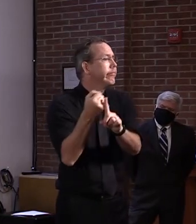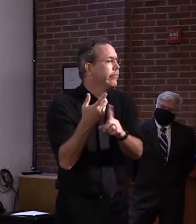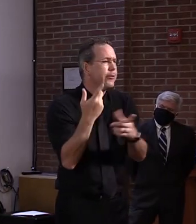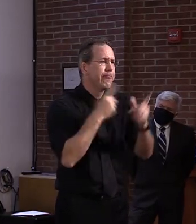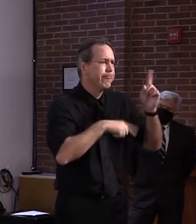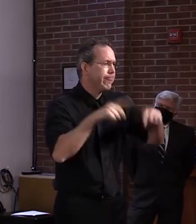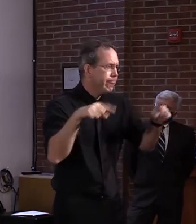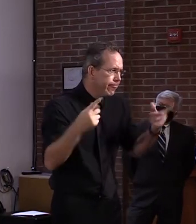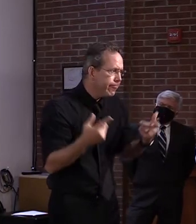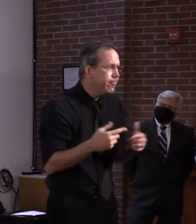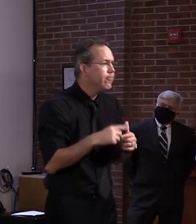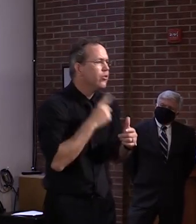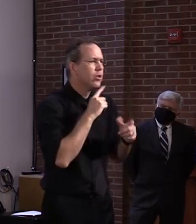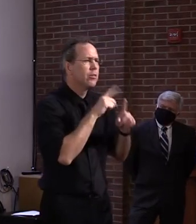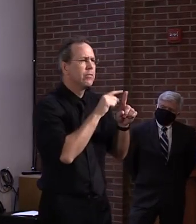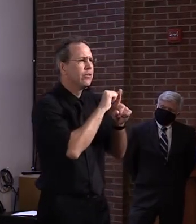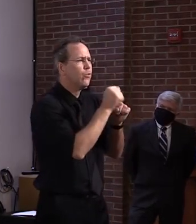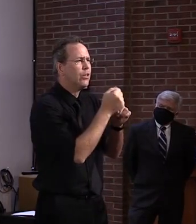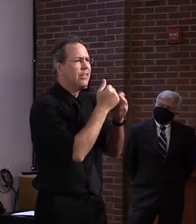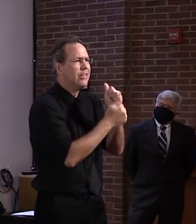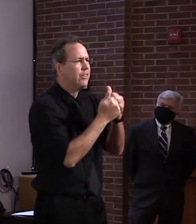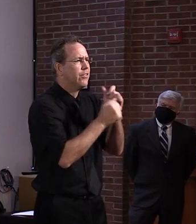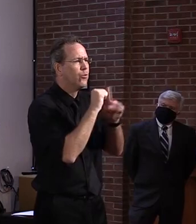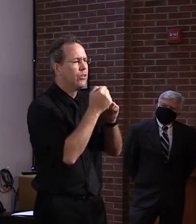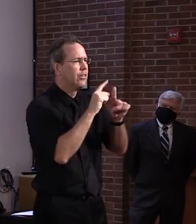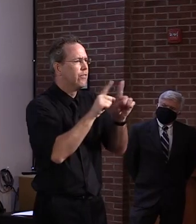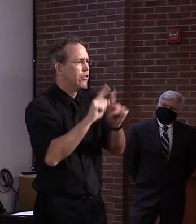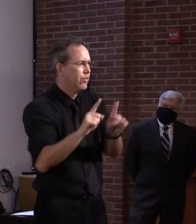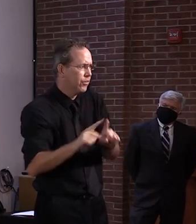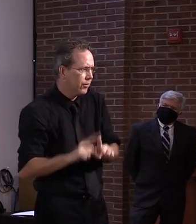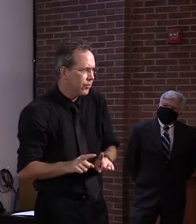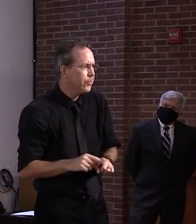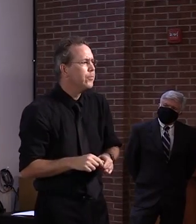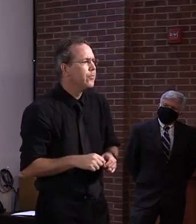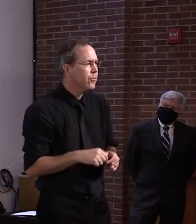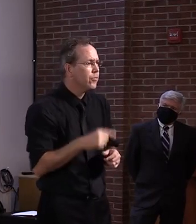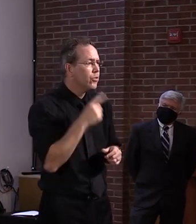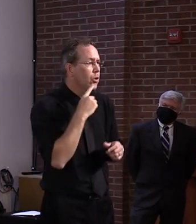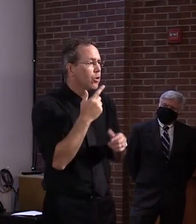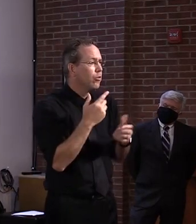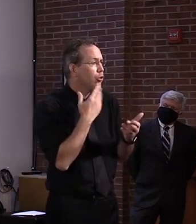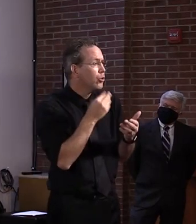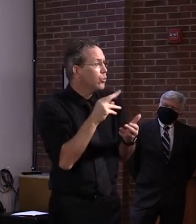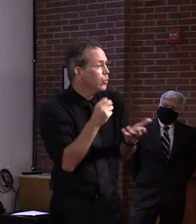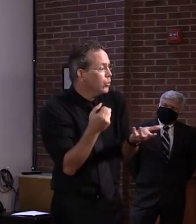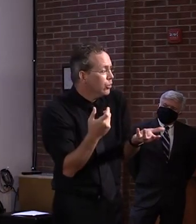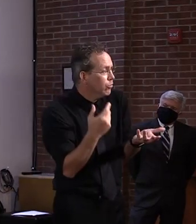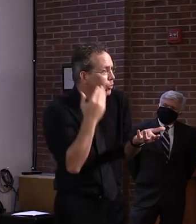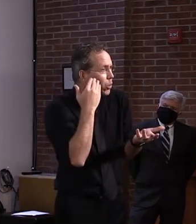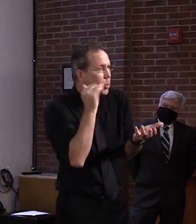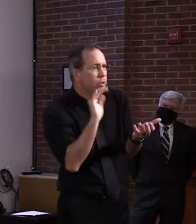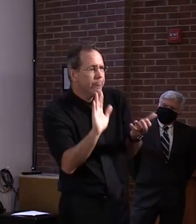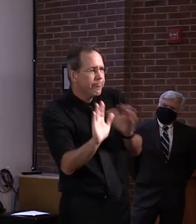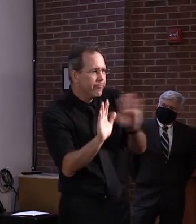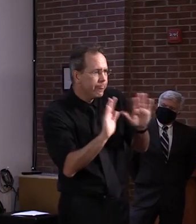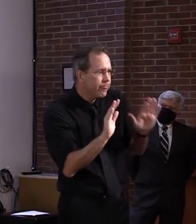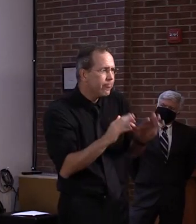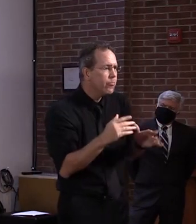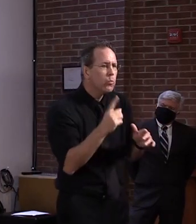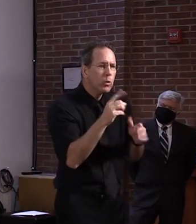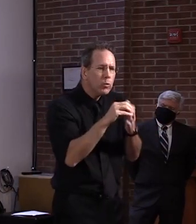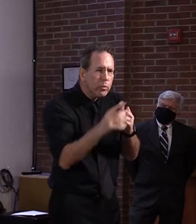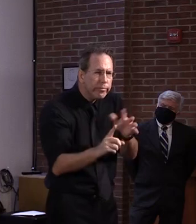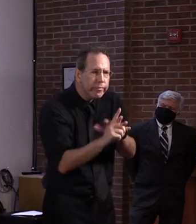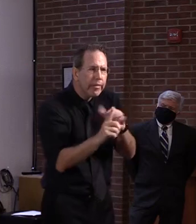if you will, no news is sometimes good news, because if, um, people in other classes have not been notified